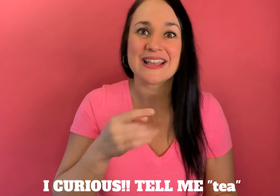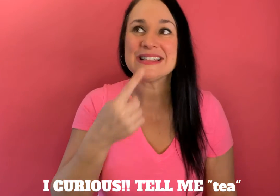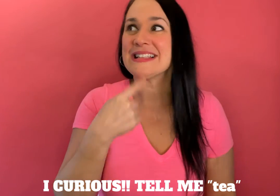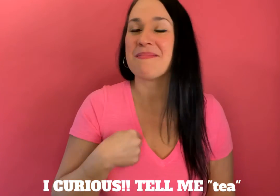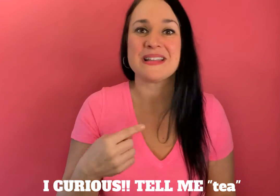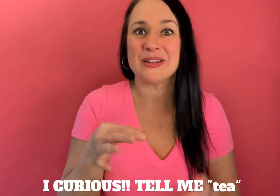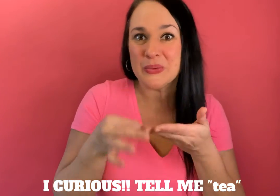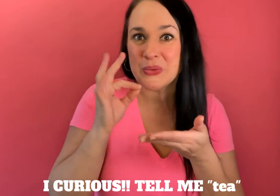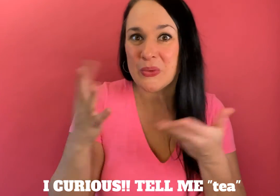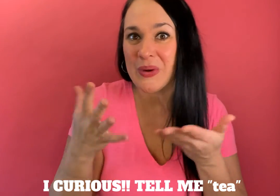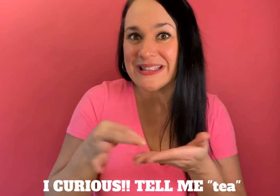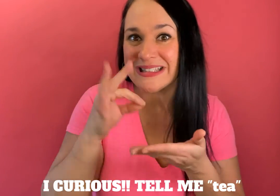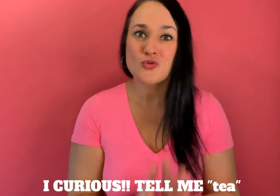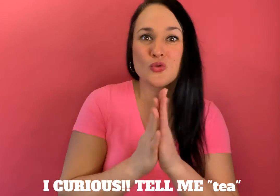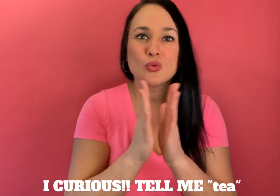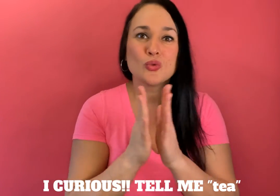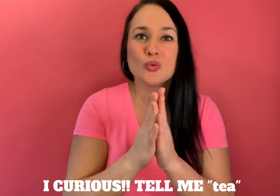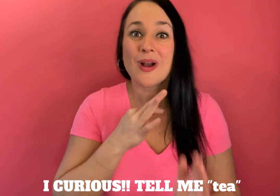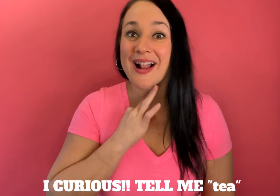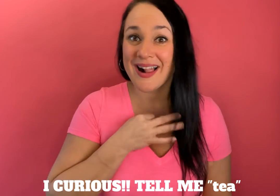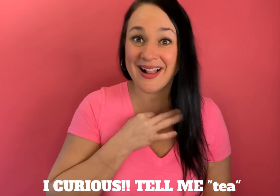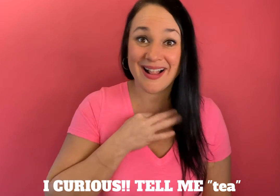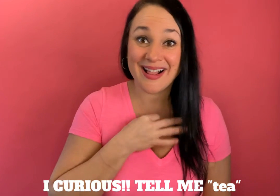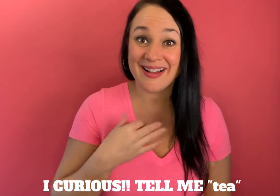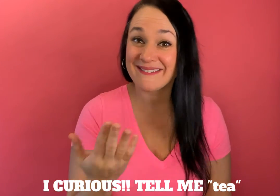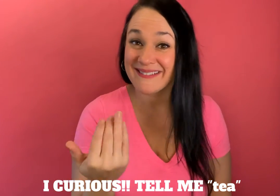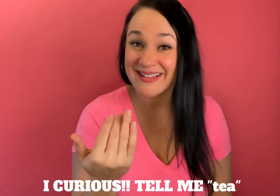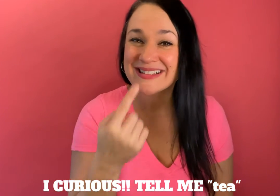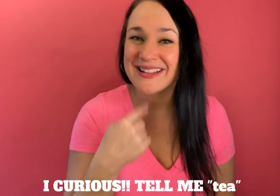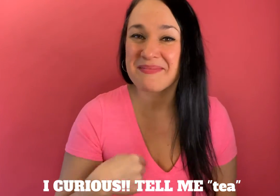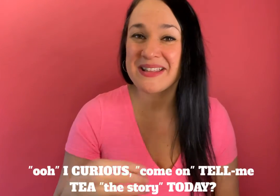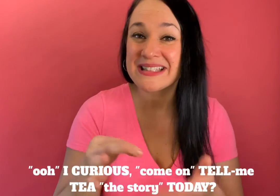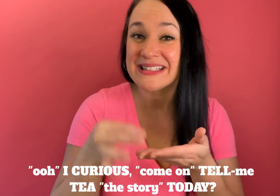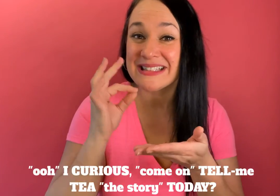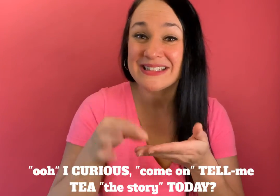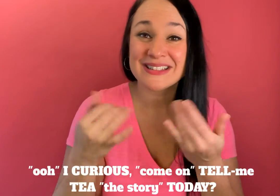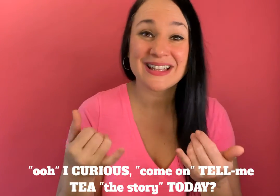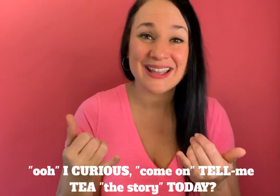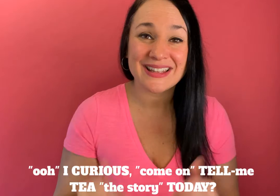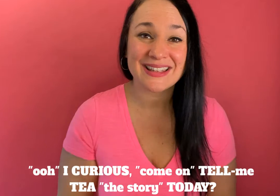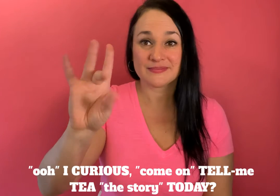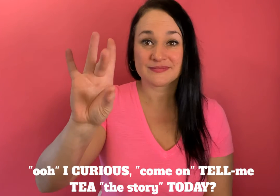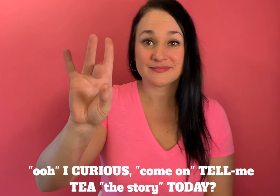serious tell me the scoop what's the t i'm so curious come on tell me what it is today